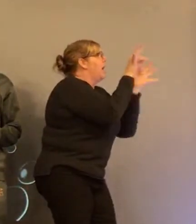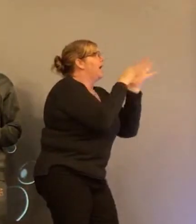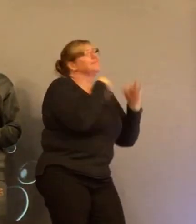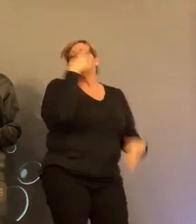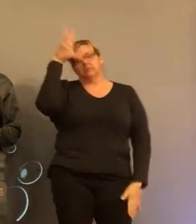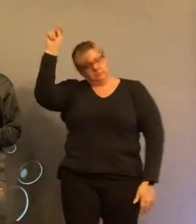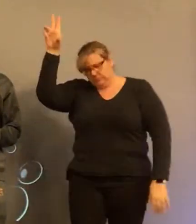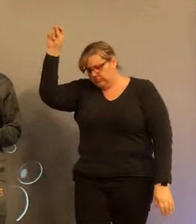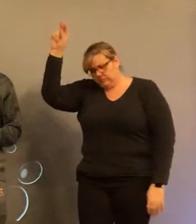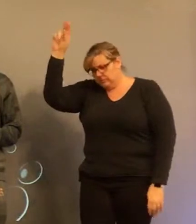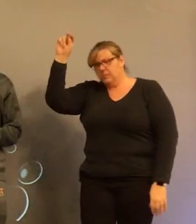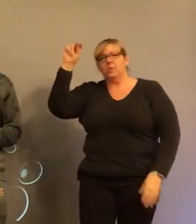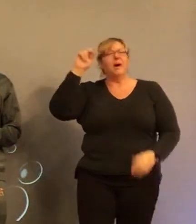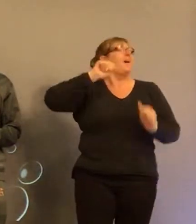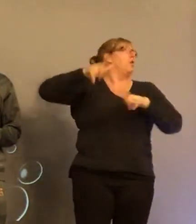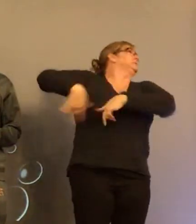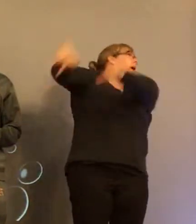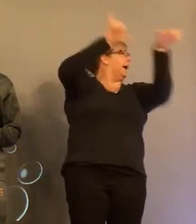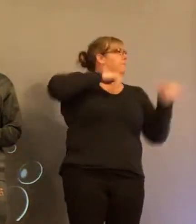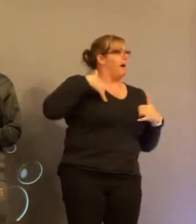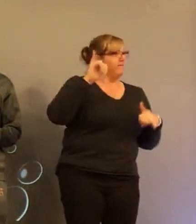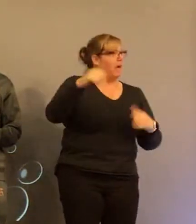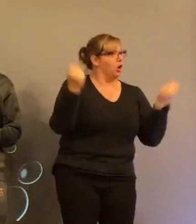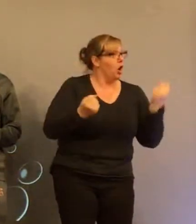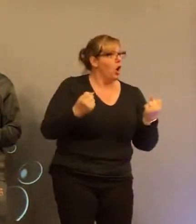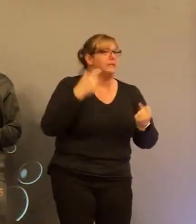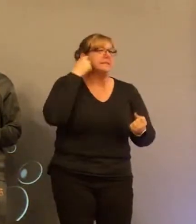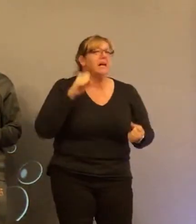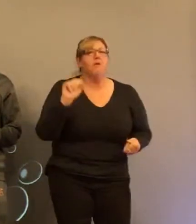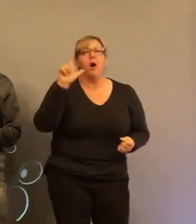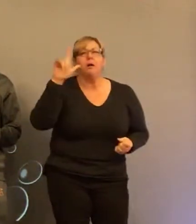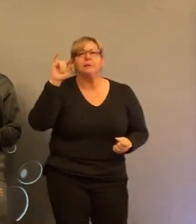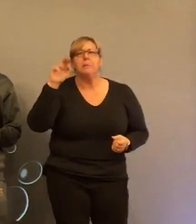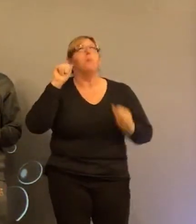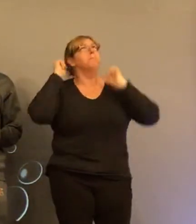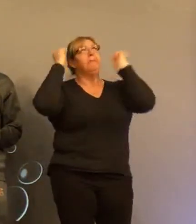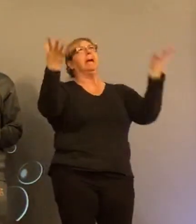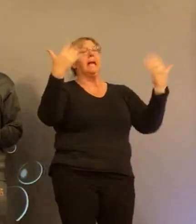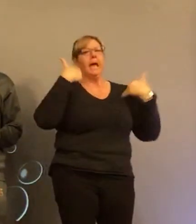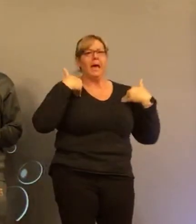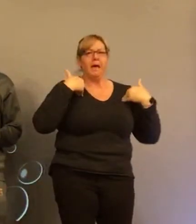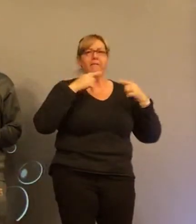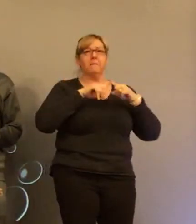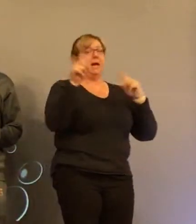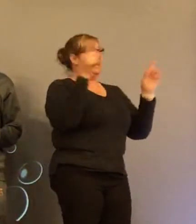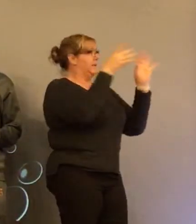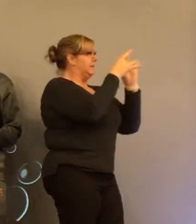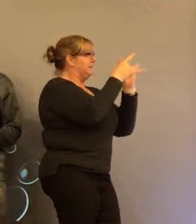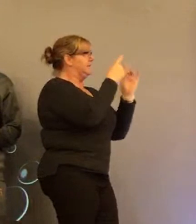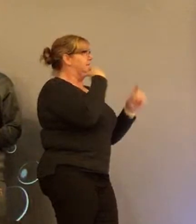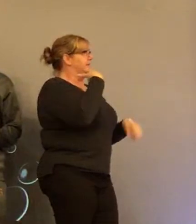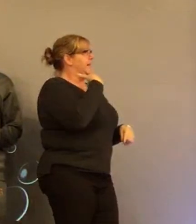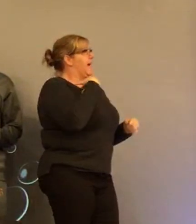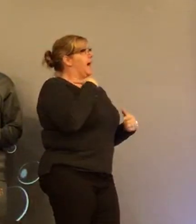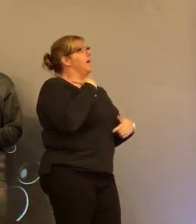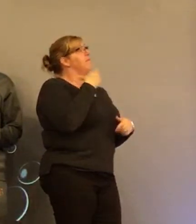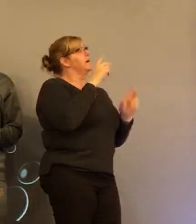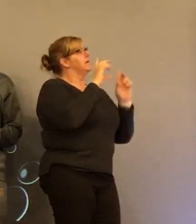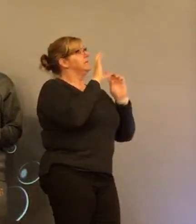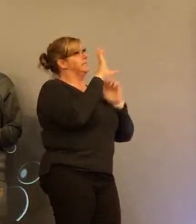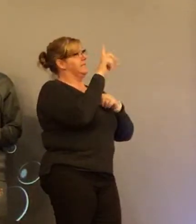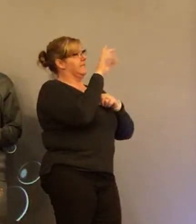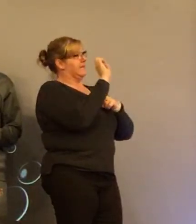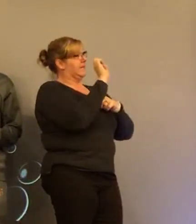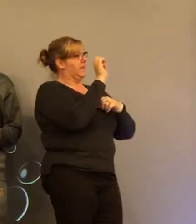no everybody has that car everybody has a silver Altima but when they said he had a Department of Education